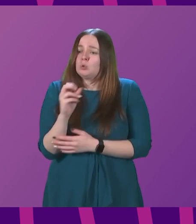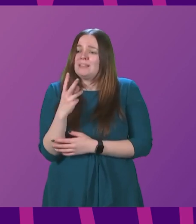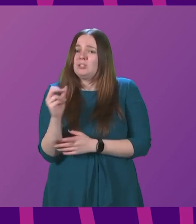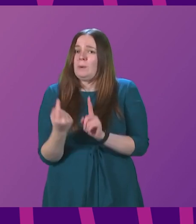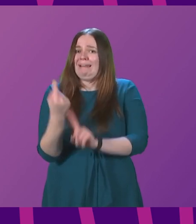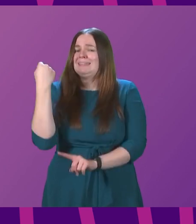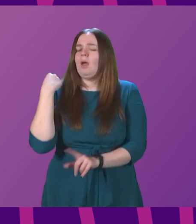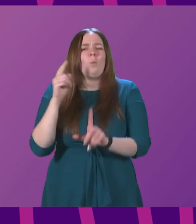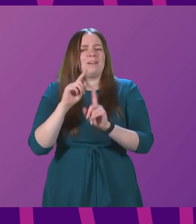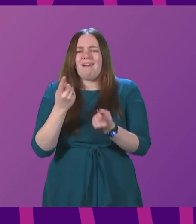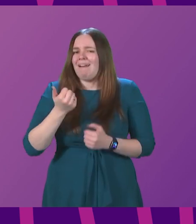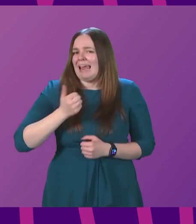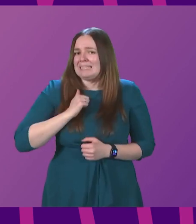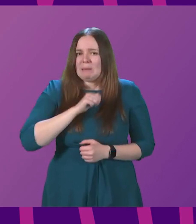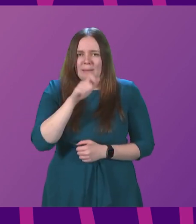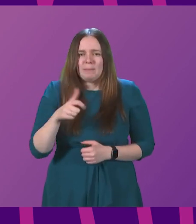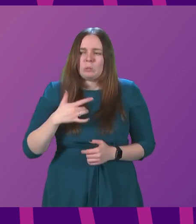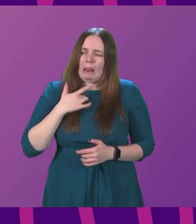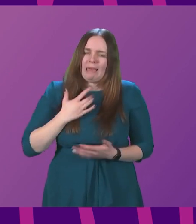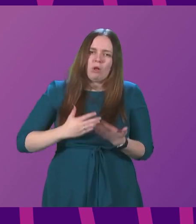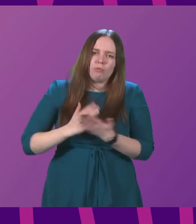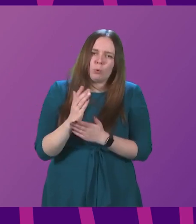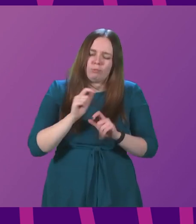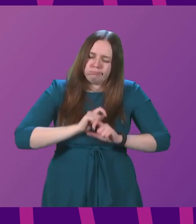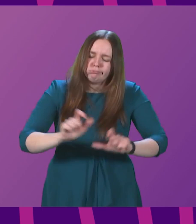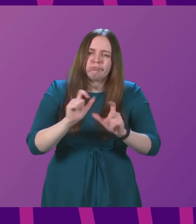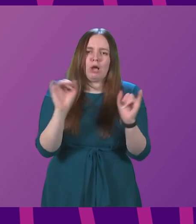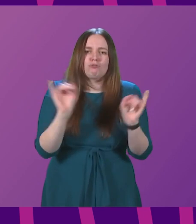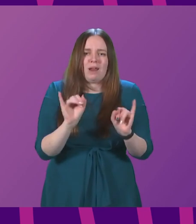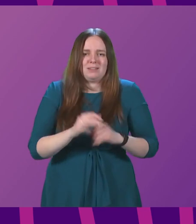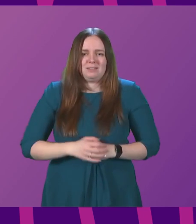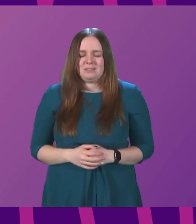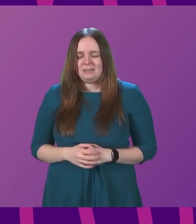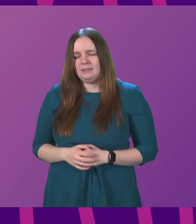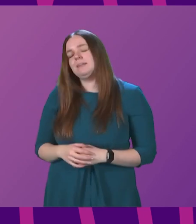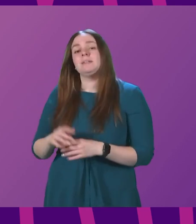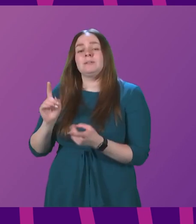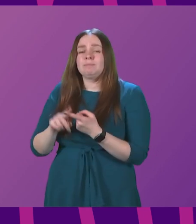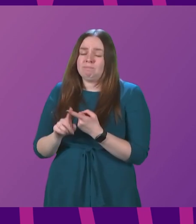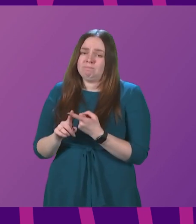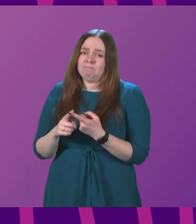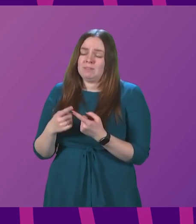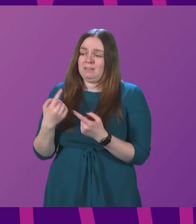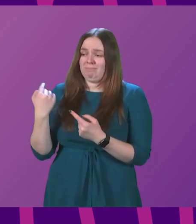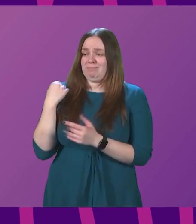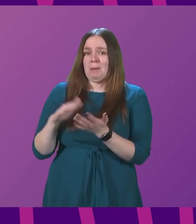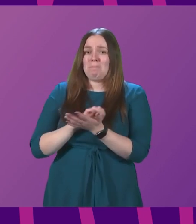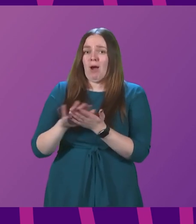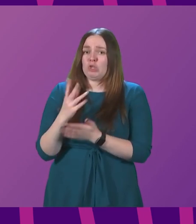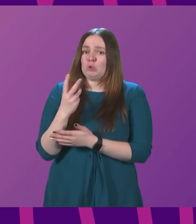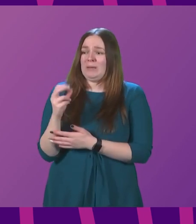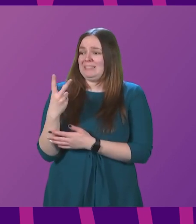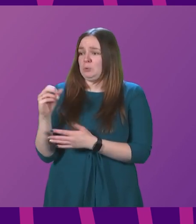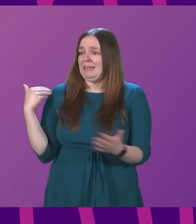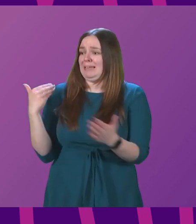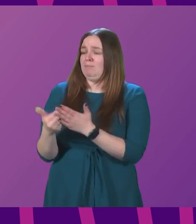people to live their lives in perpetual crisis. First Minister. First thing, the situation is very different to March 2020 and people are